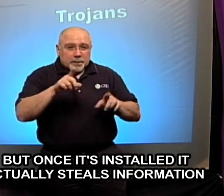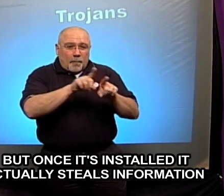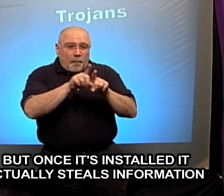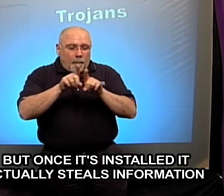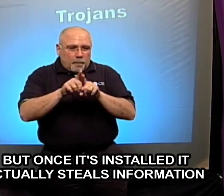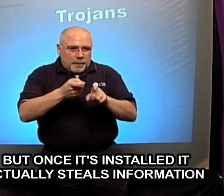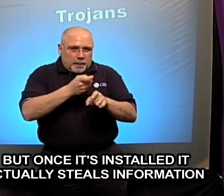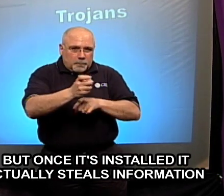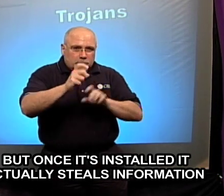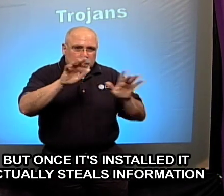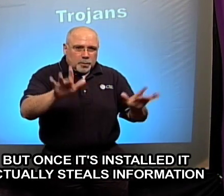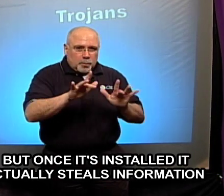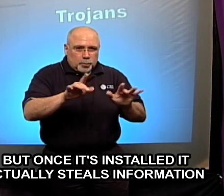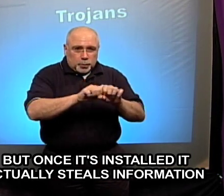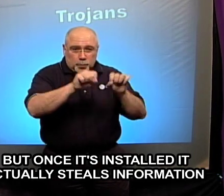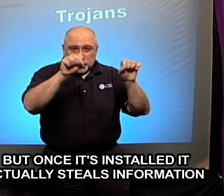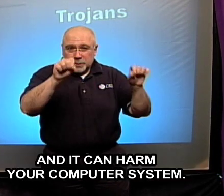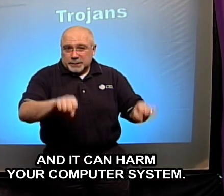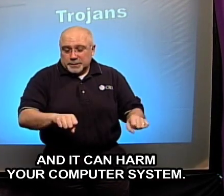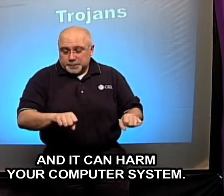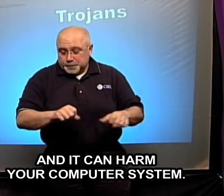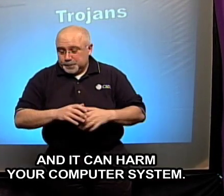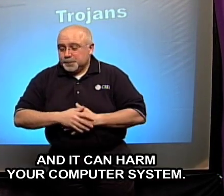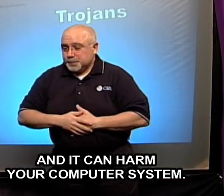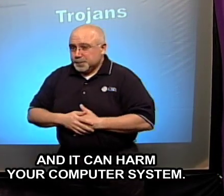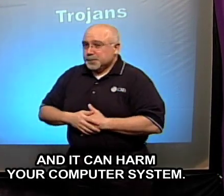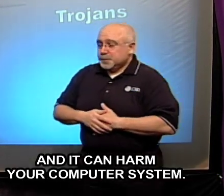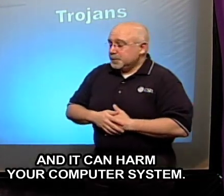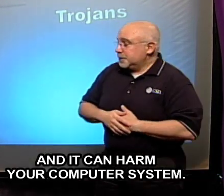that actually steals information and it can harm your computer system